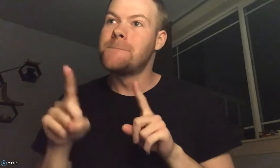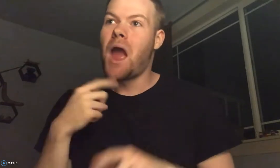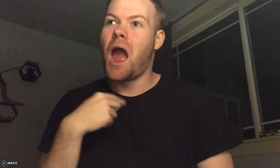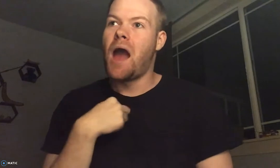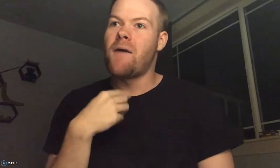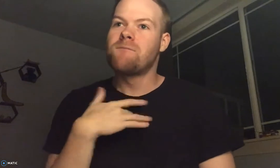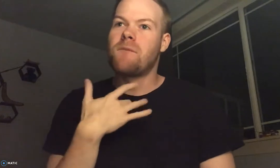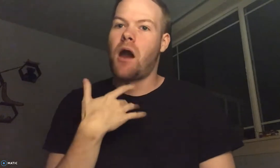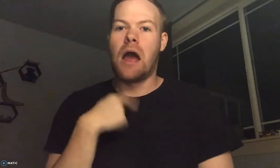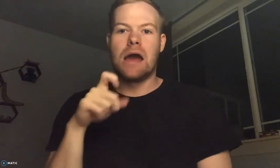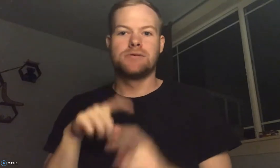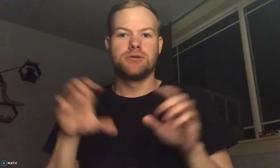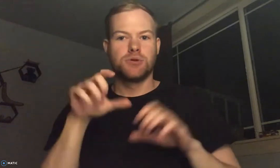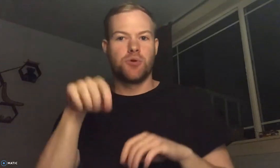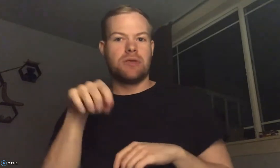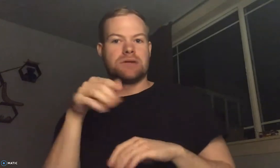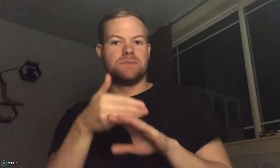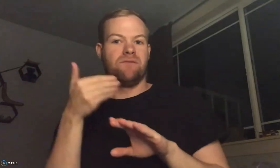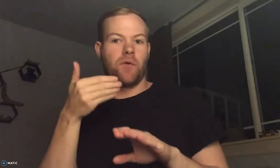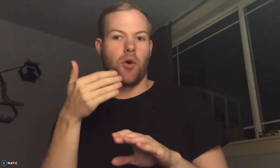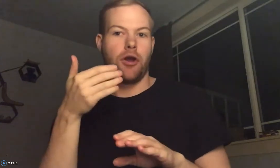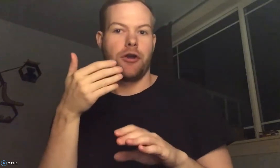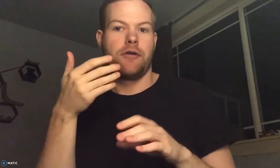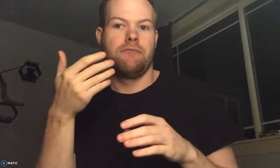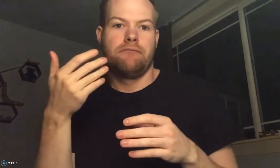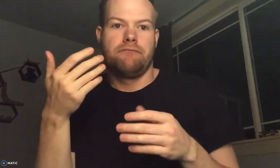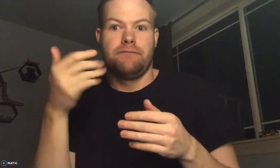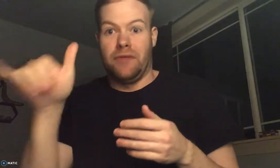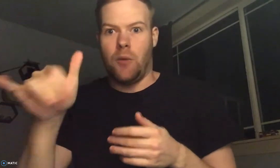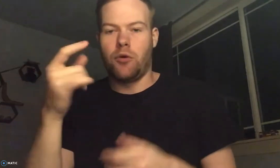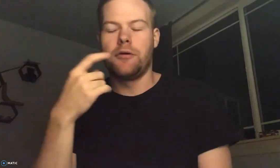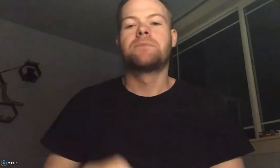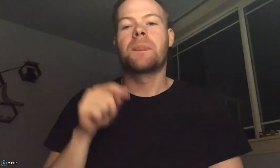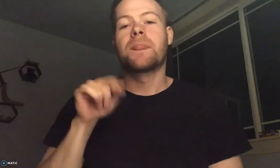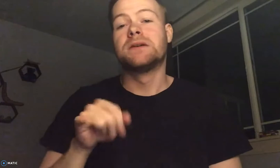video before I leave for my trip. I felt like doing this video before that.